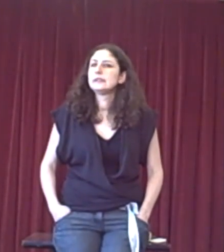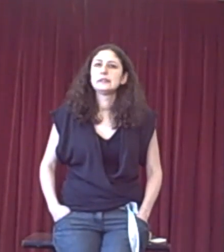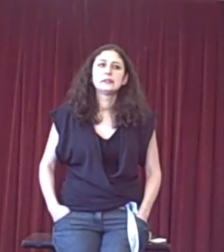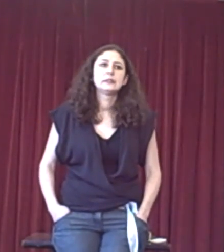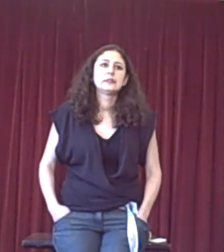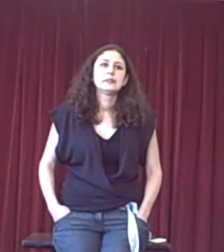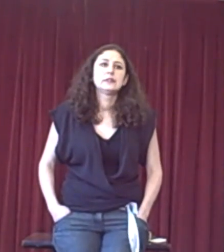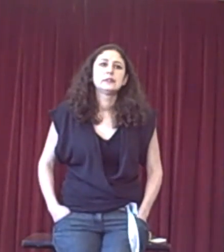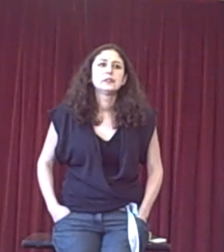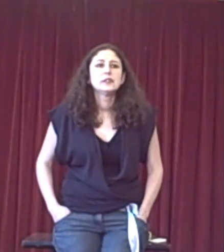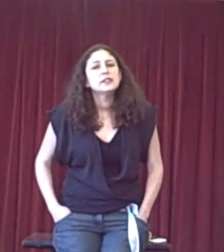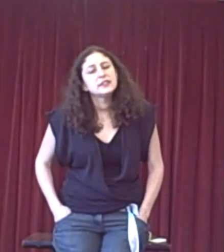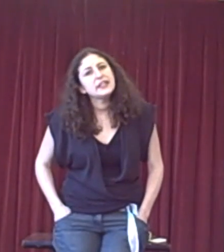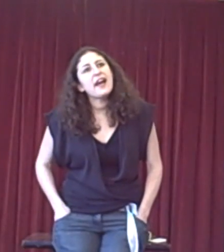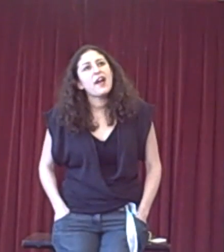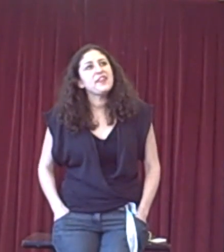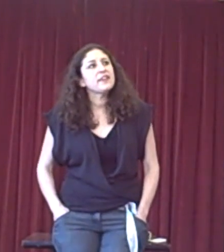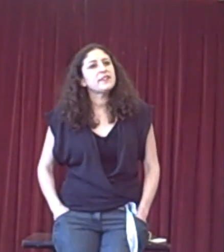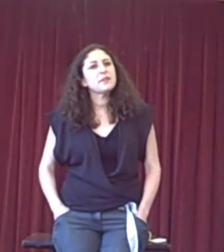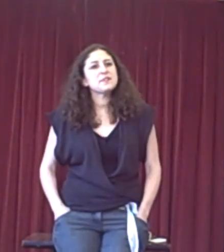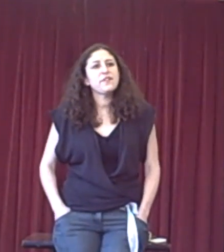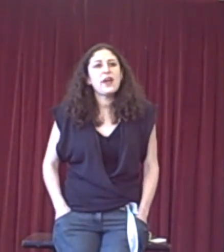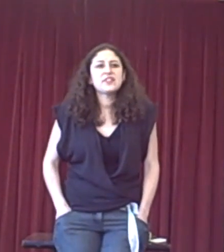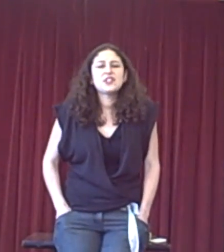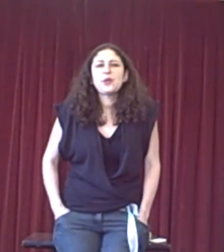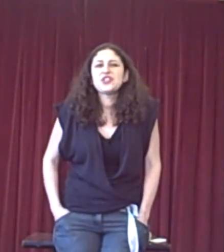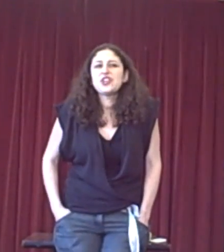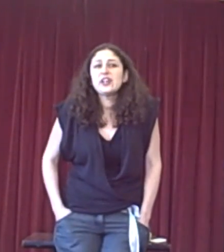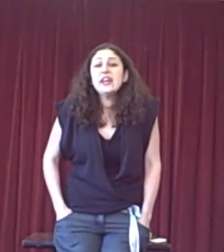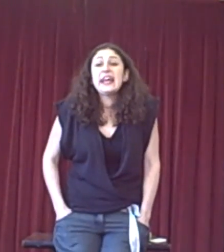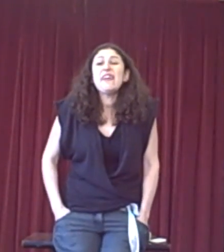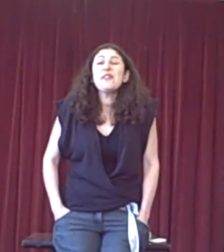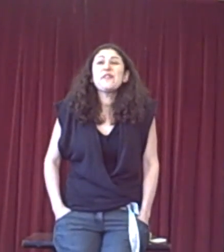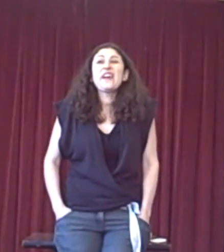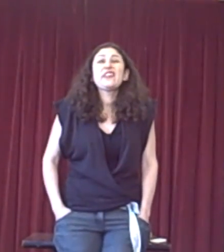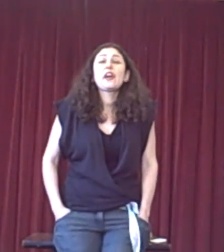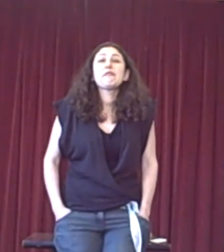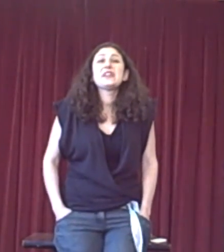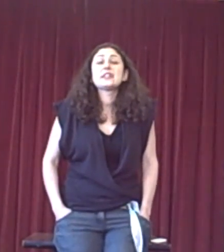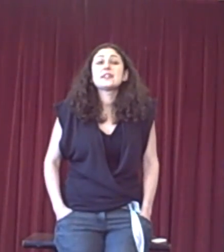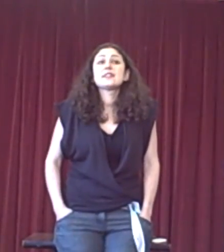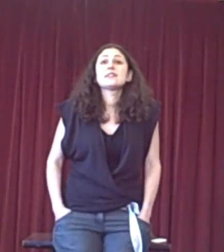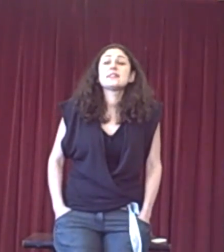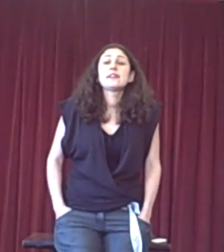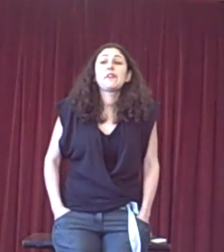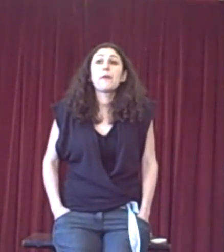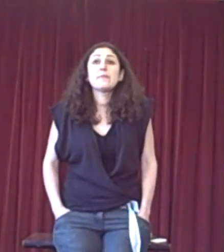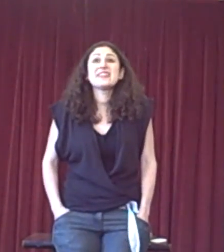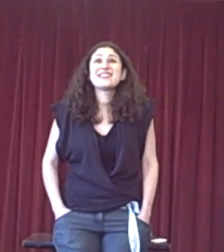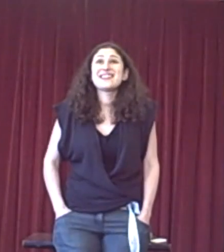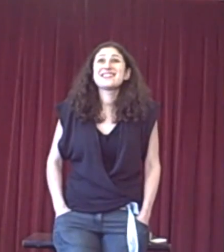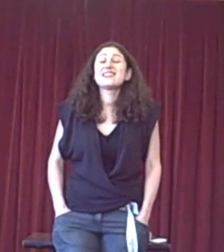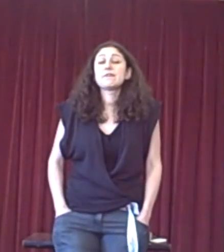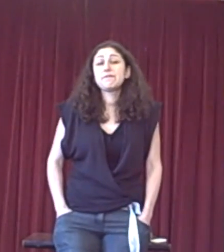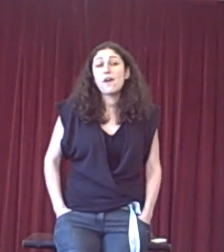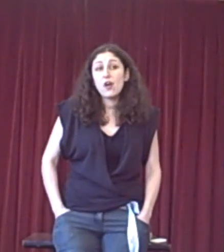the whole debate on. Yeah, I think sometimes if you have a situation, if the first government doesn't, the prime minister doesn't define